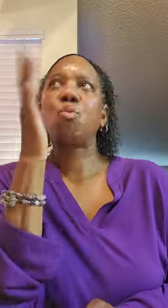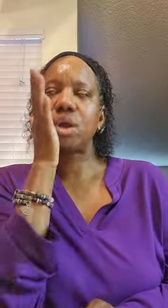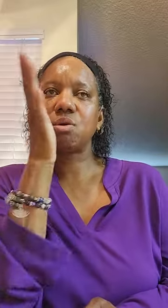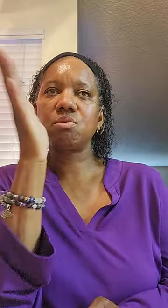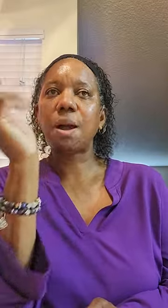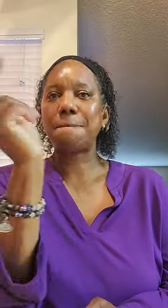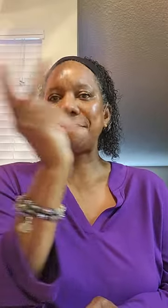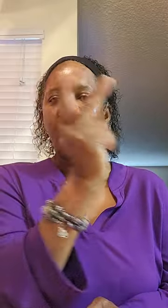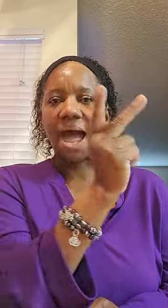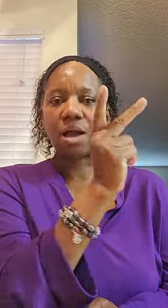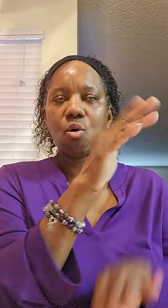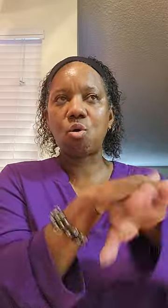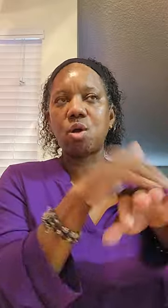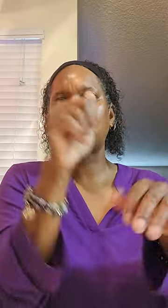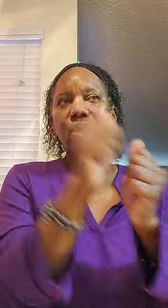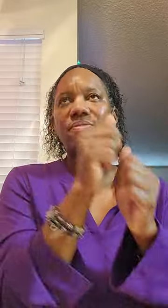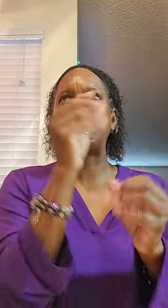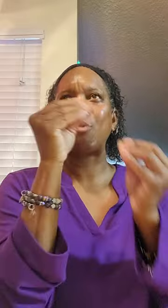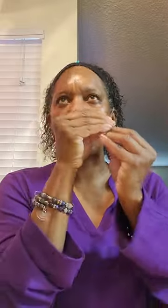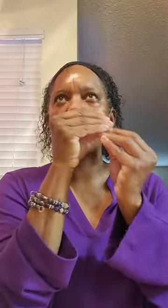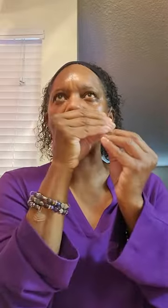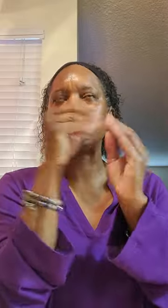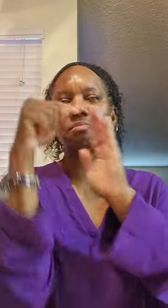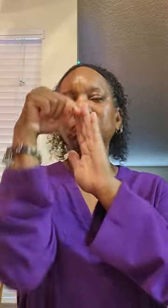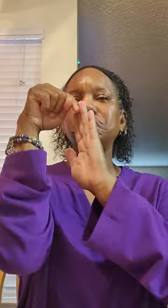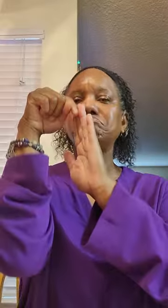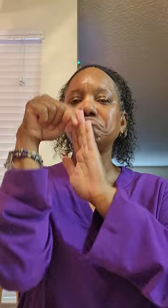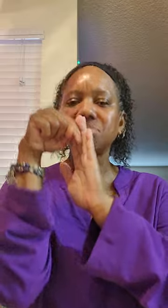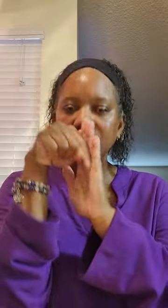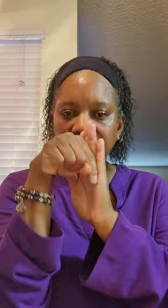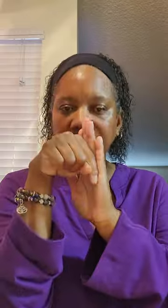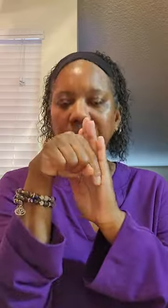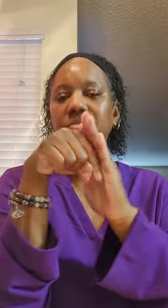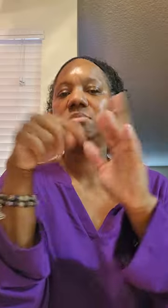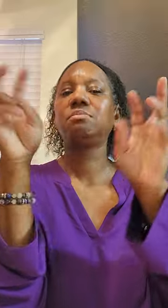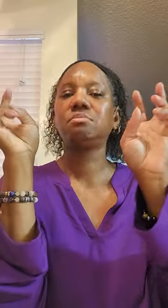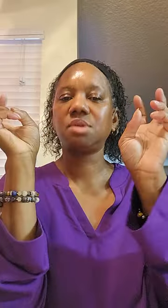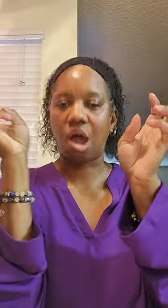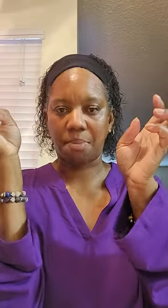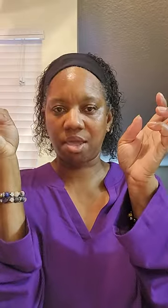will come back on with a more deep topic.